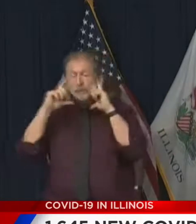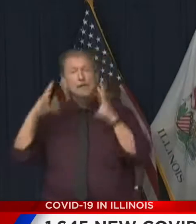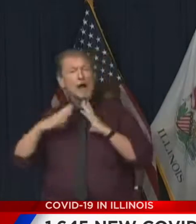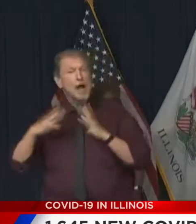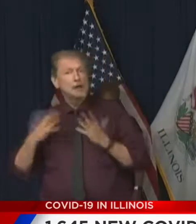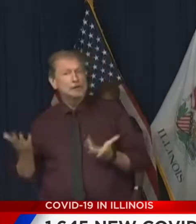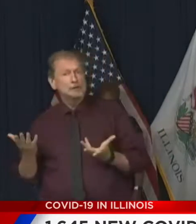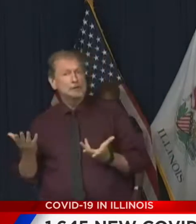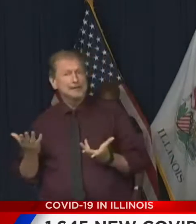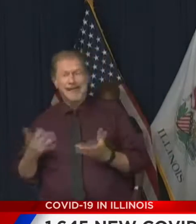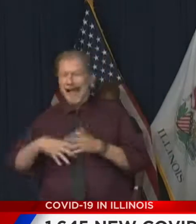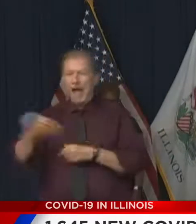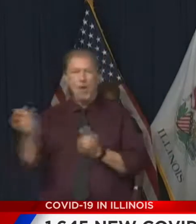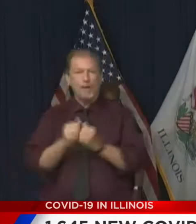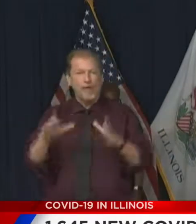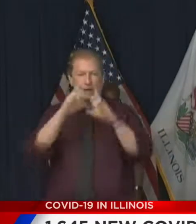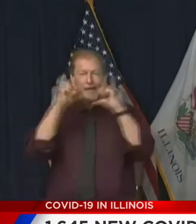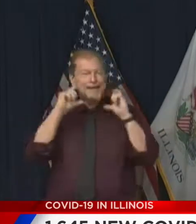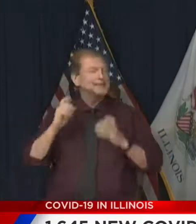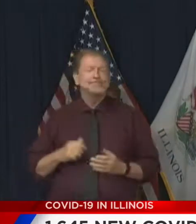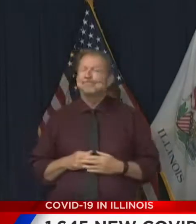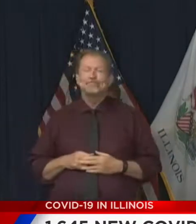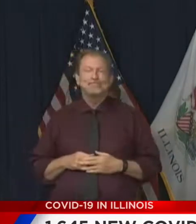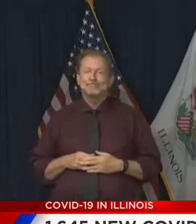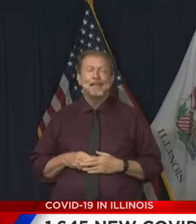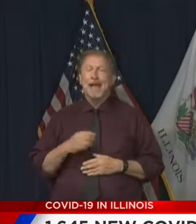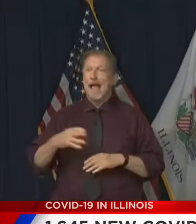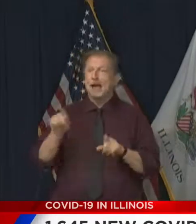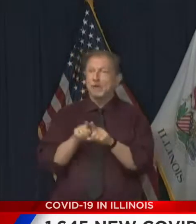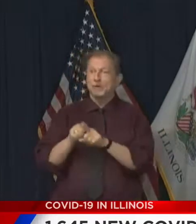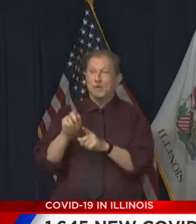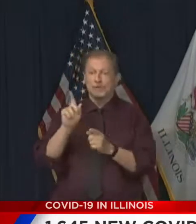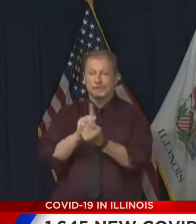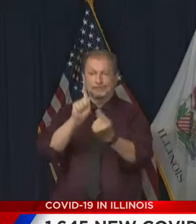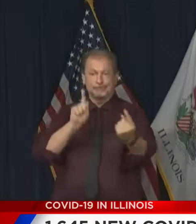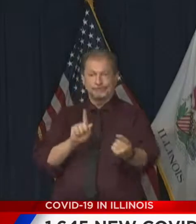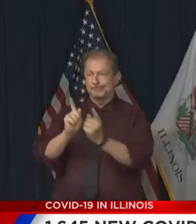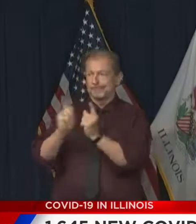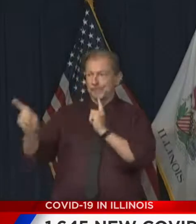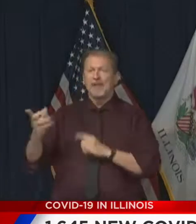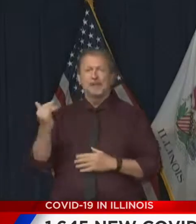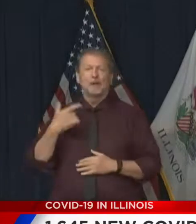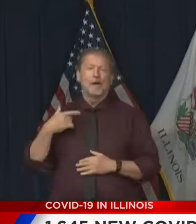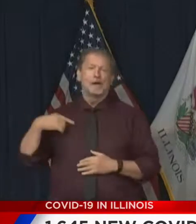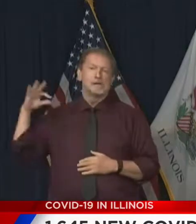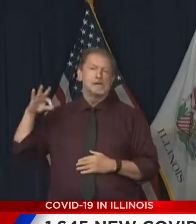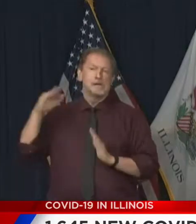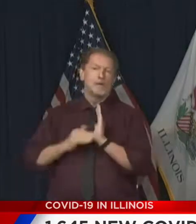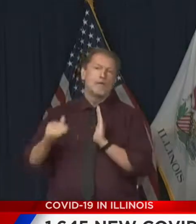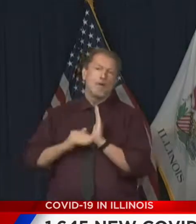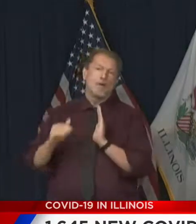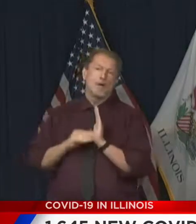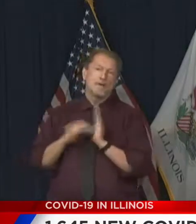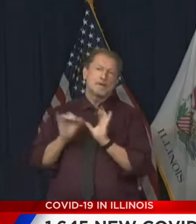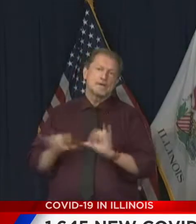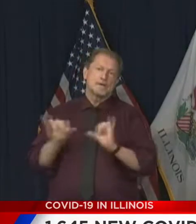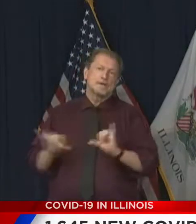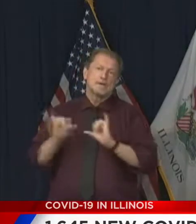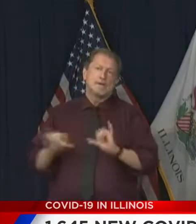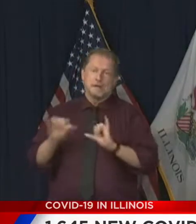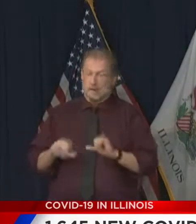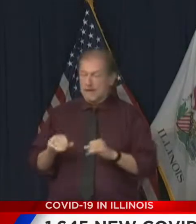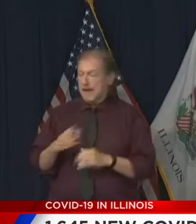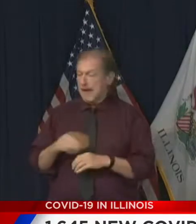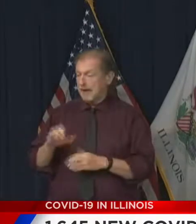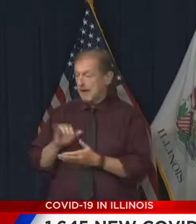has a tremendously positive effect, and that's why I've been talking it up so much. It's why we have a campaign running on social